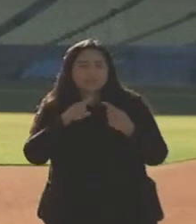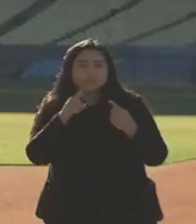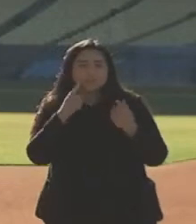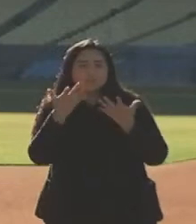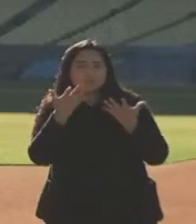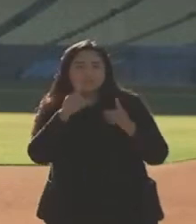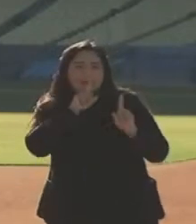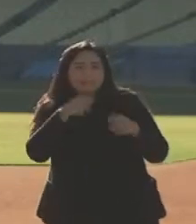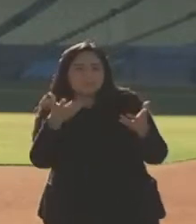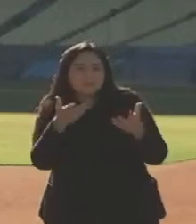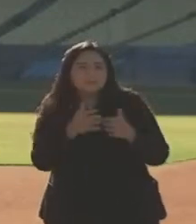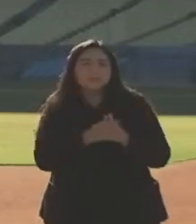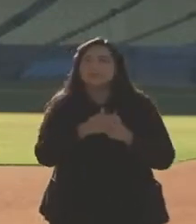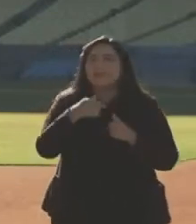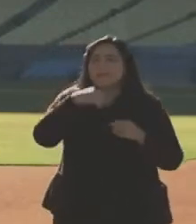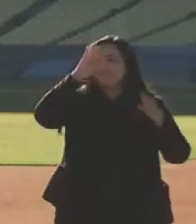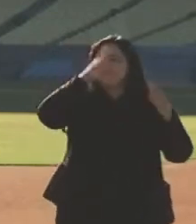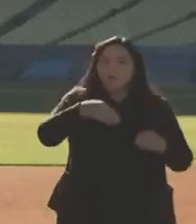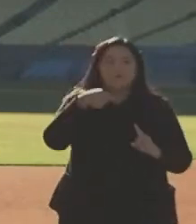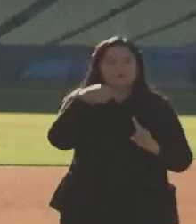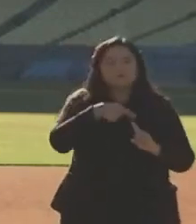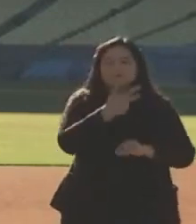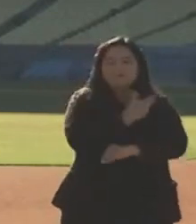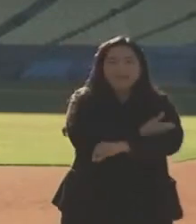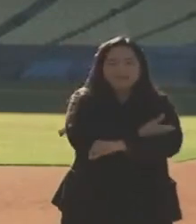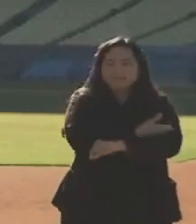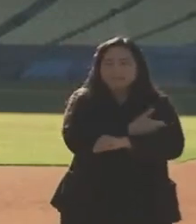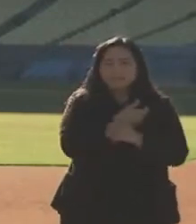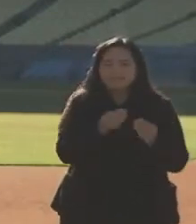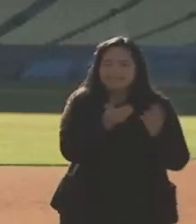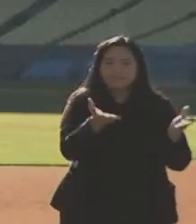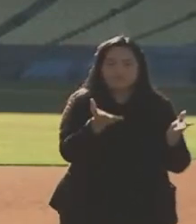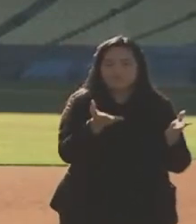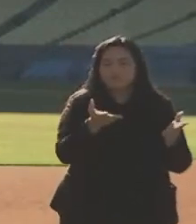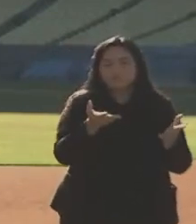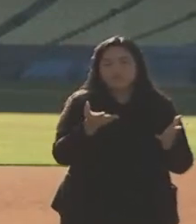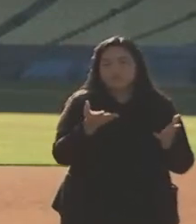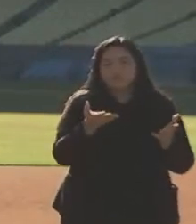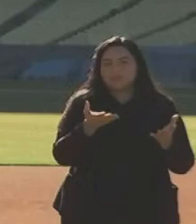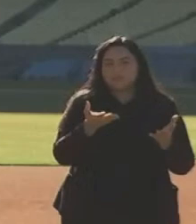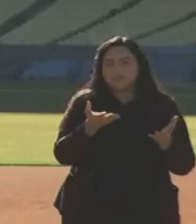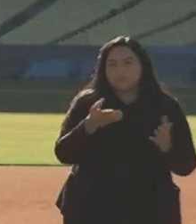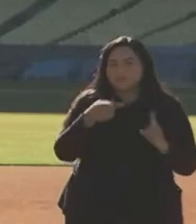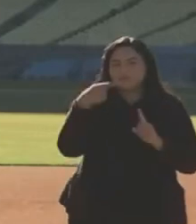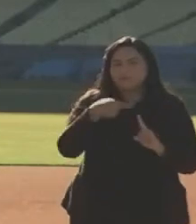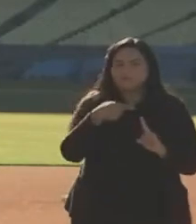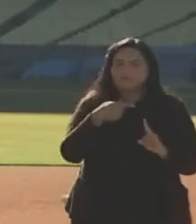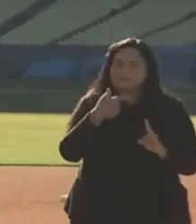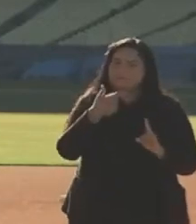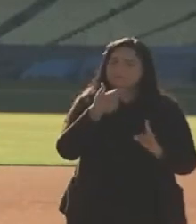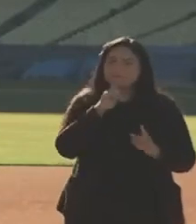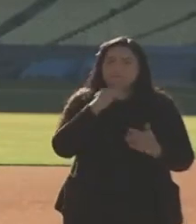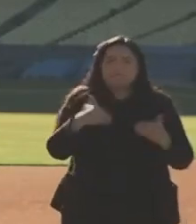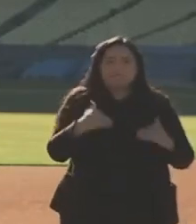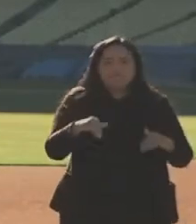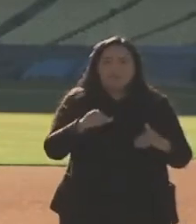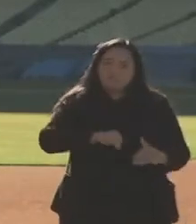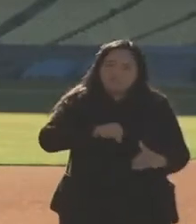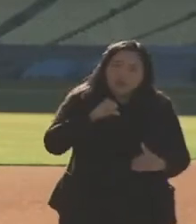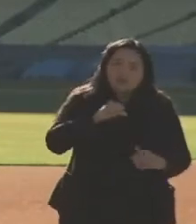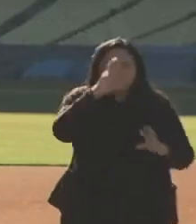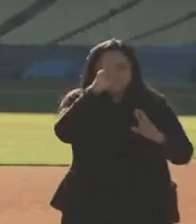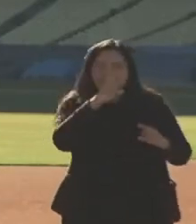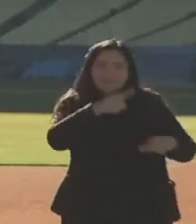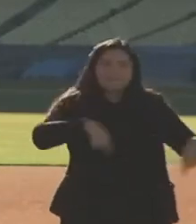distributions. I'm here with deep pride and respect for the people that made this mass vaccination site